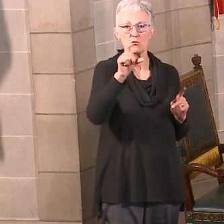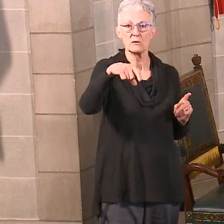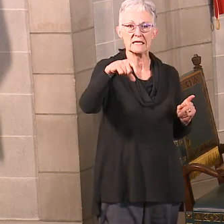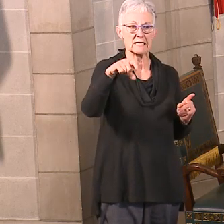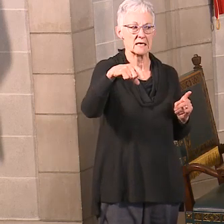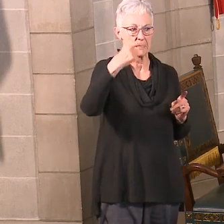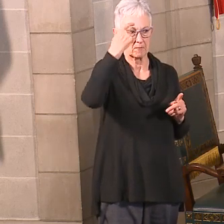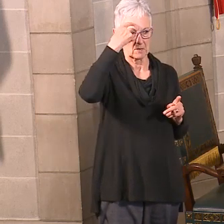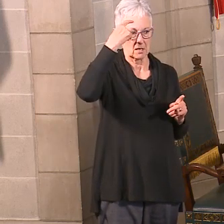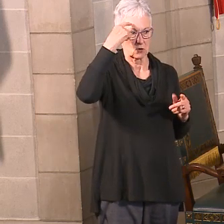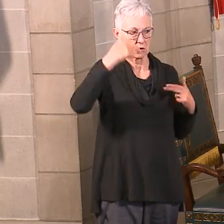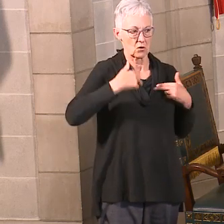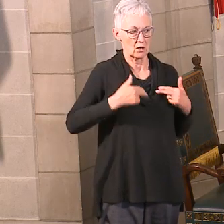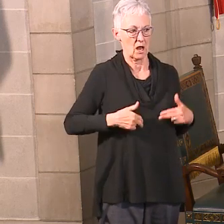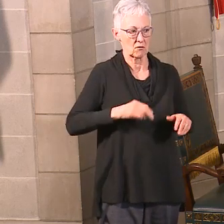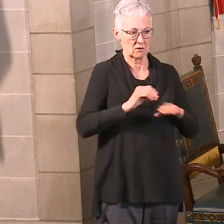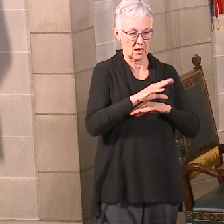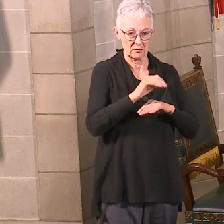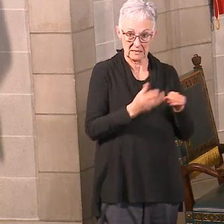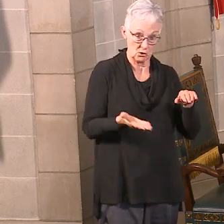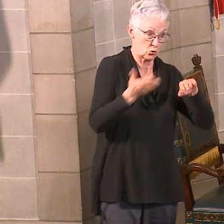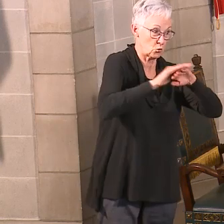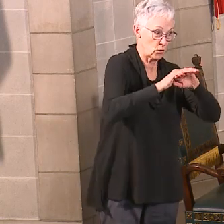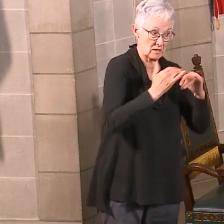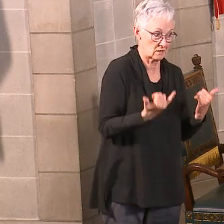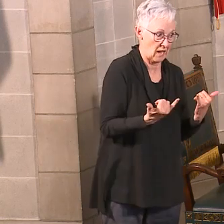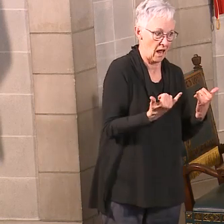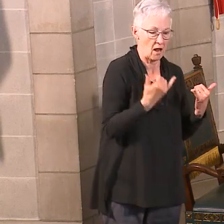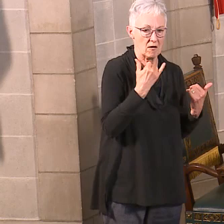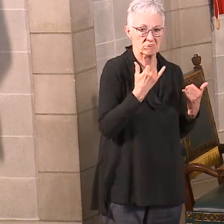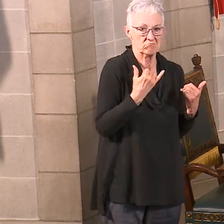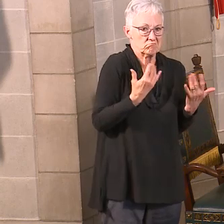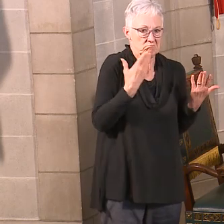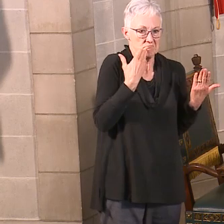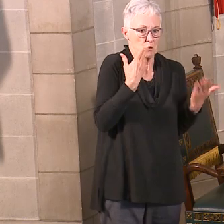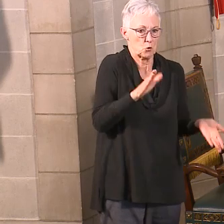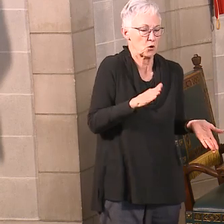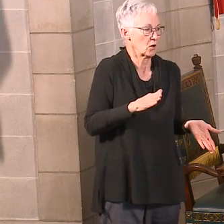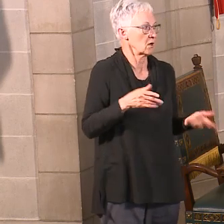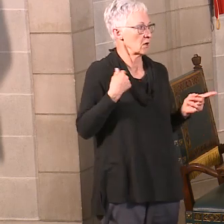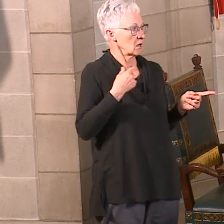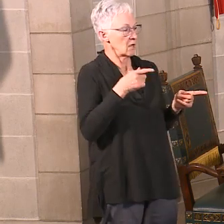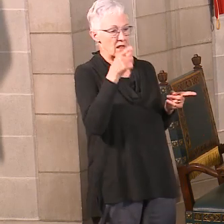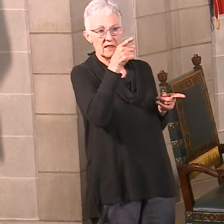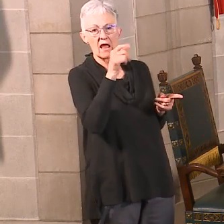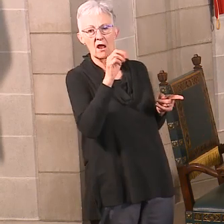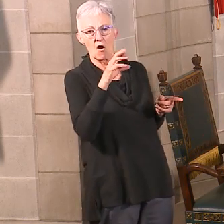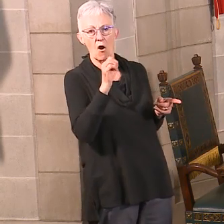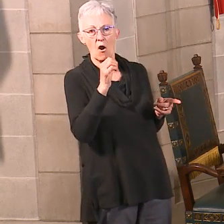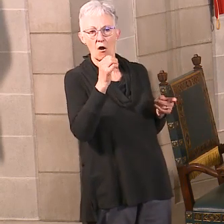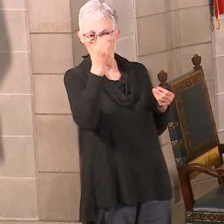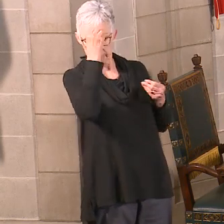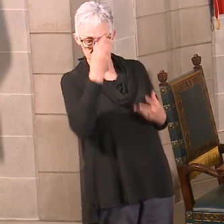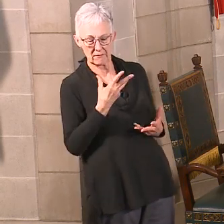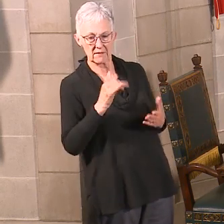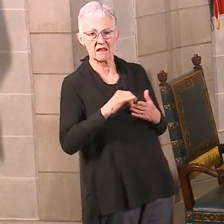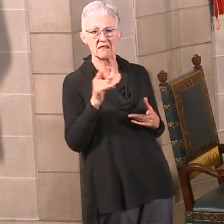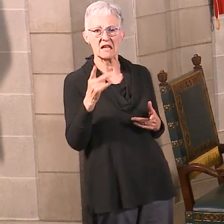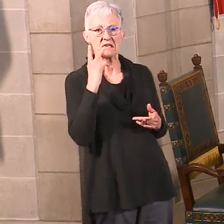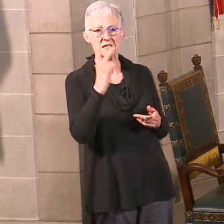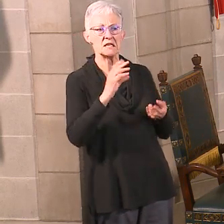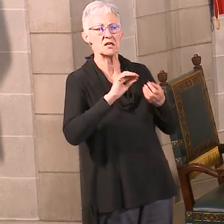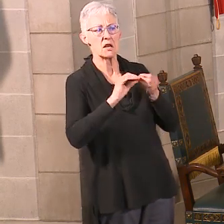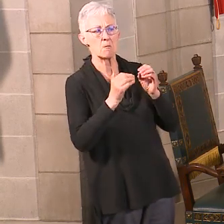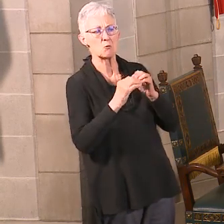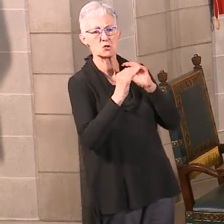out and talk to the family helpline yesterday. They're seeing pretty steady as what they have been seeing. The requests that